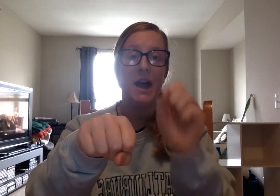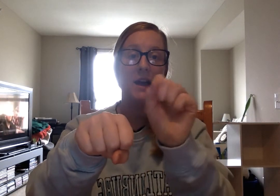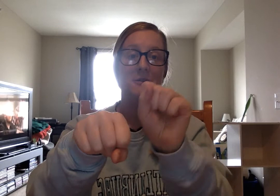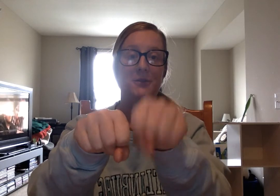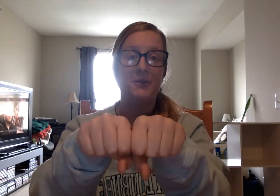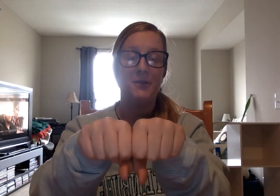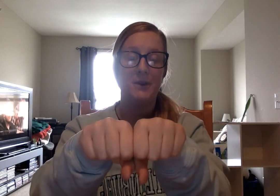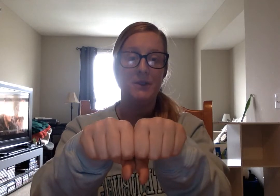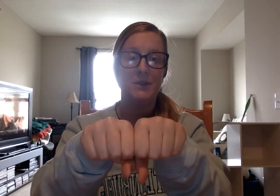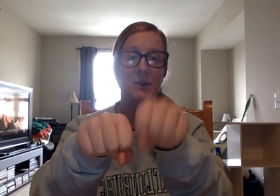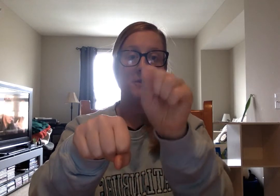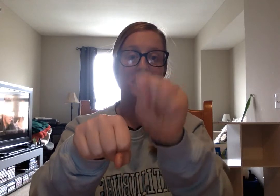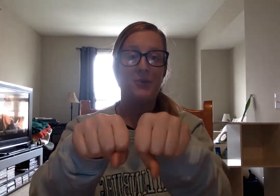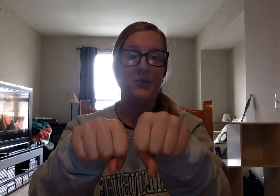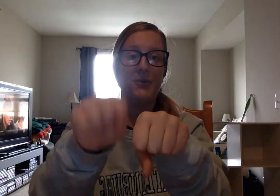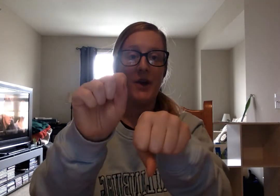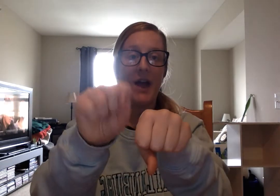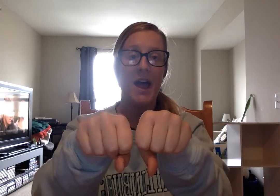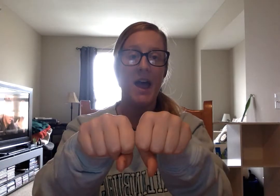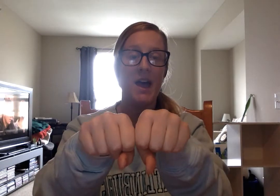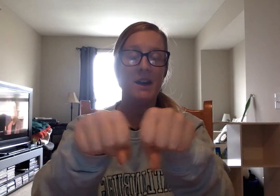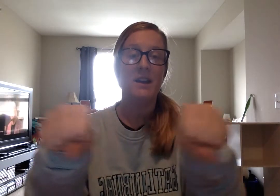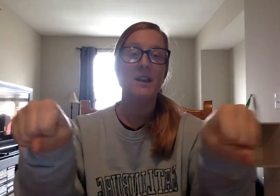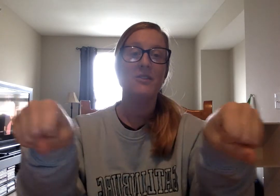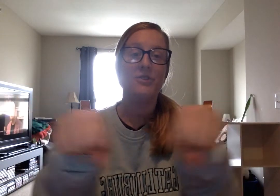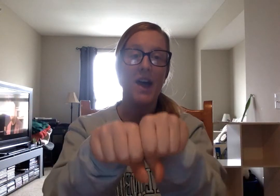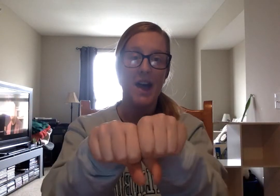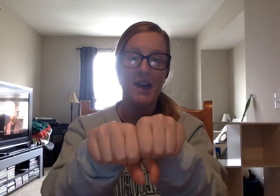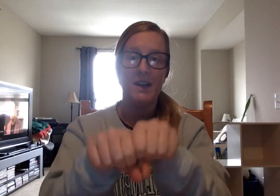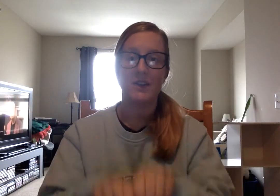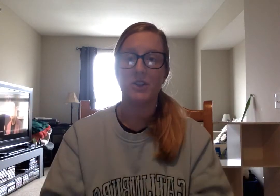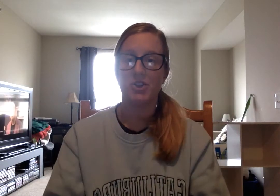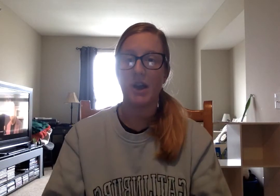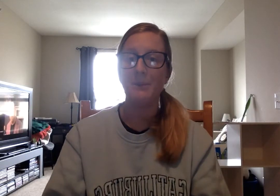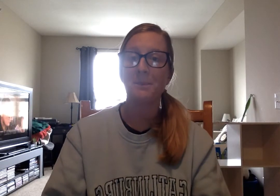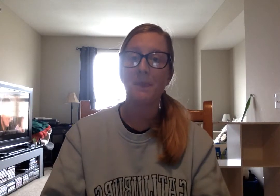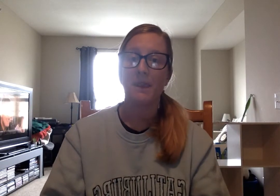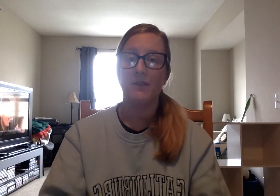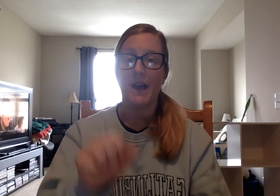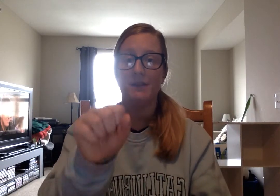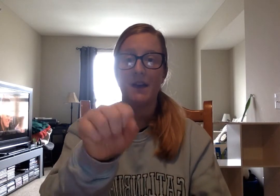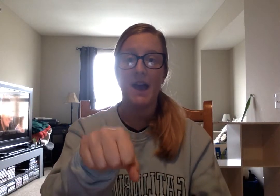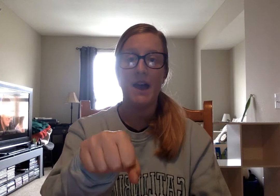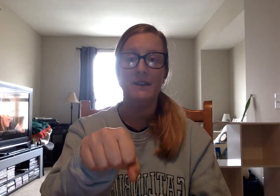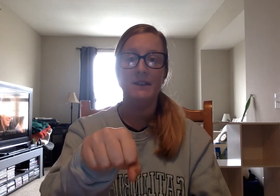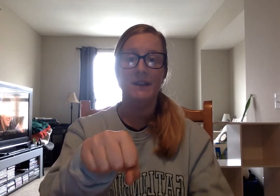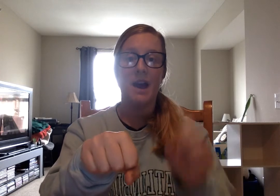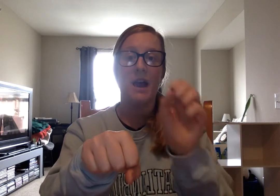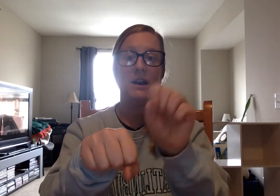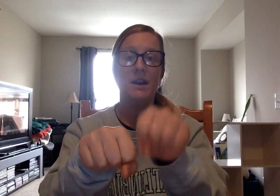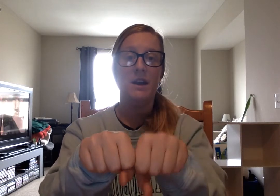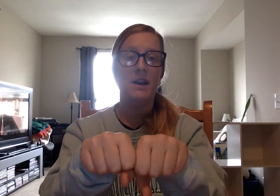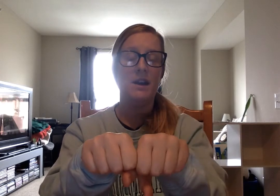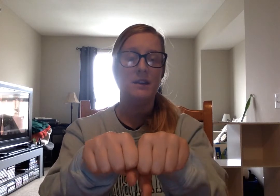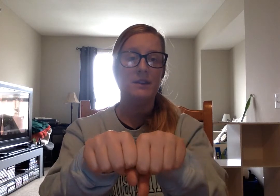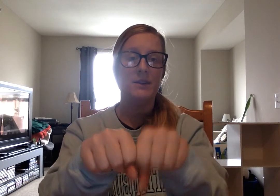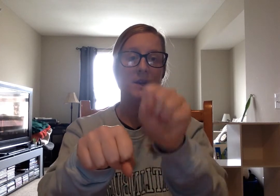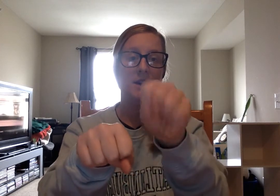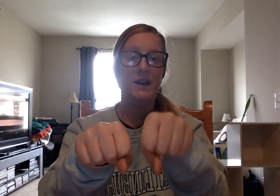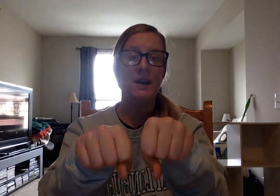I add f to it. F. Ed. Fed. Good job. If I have et and I add n to it. N.